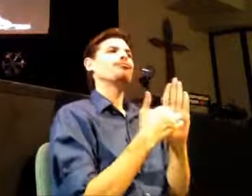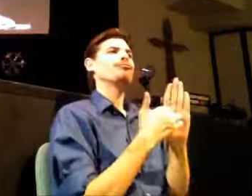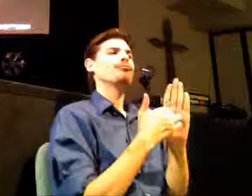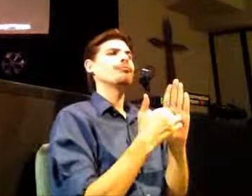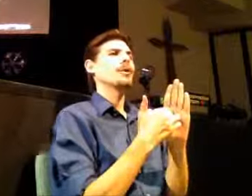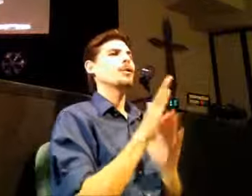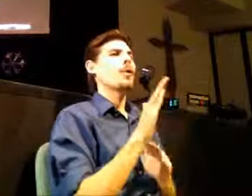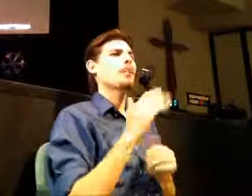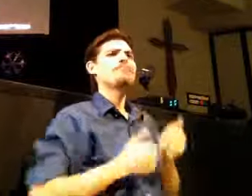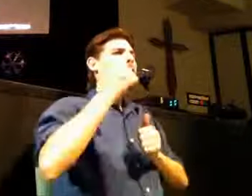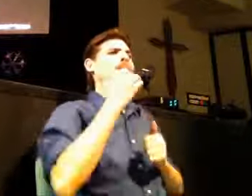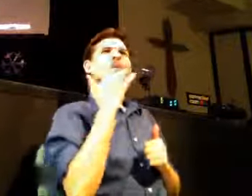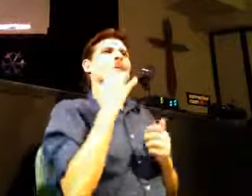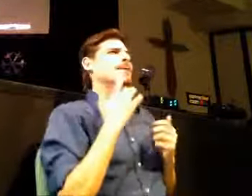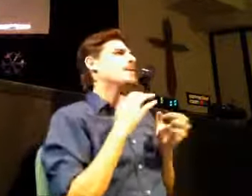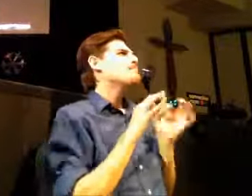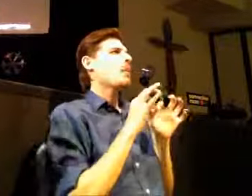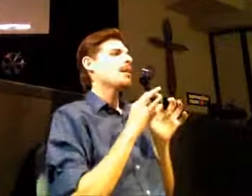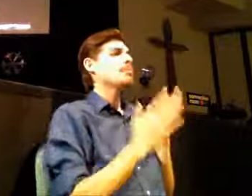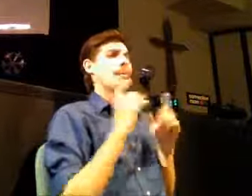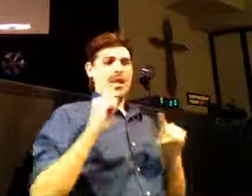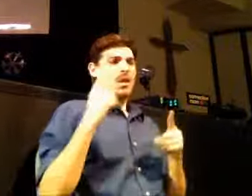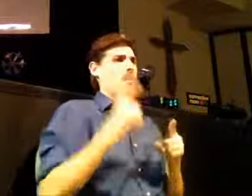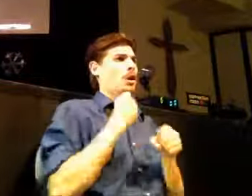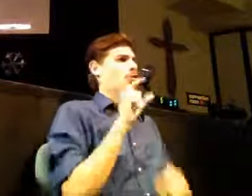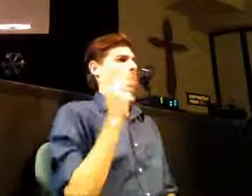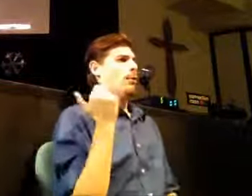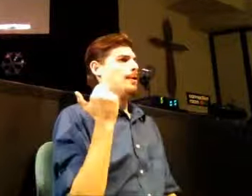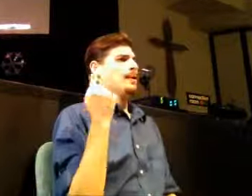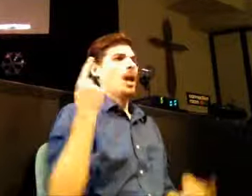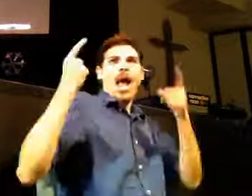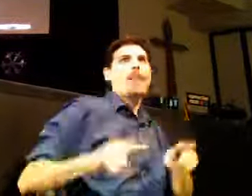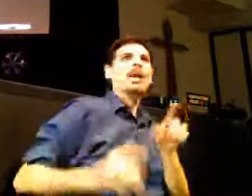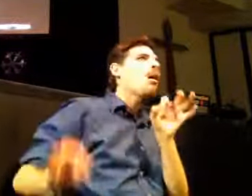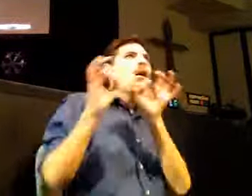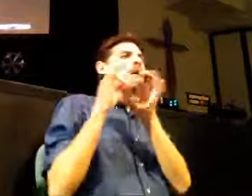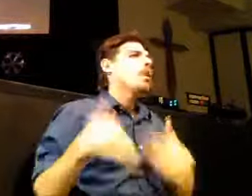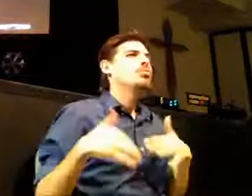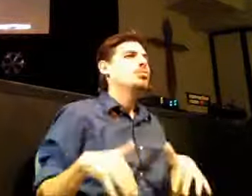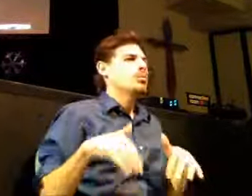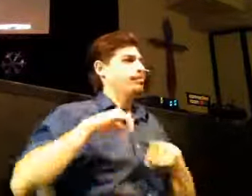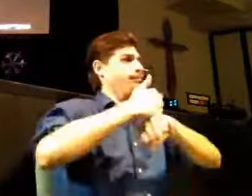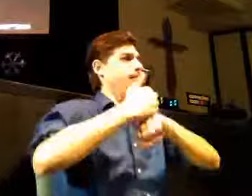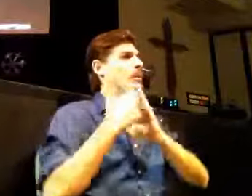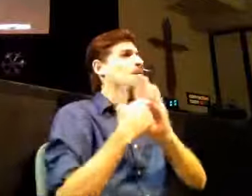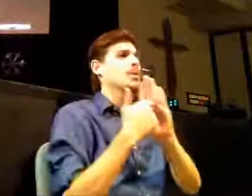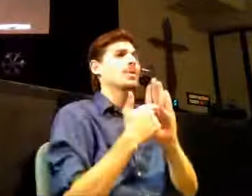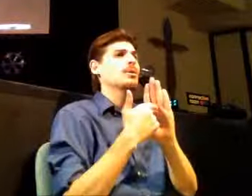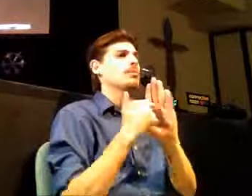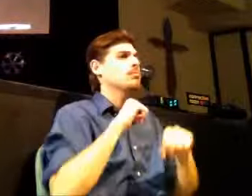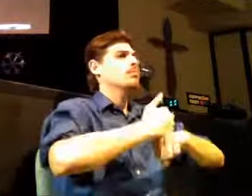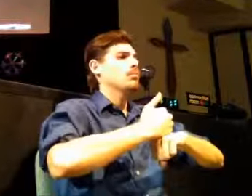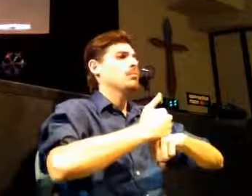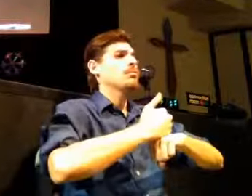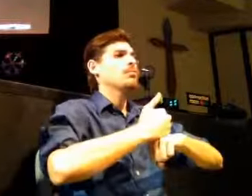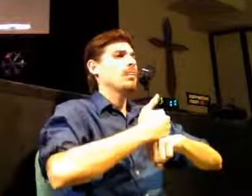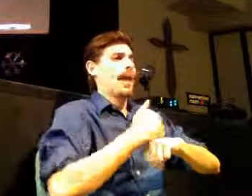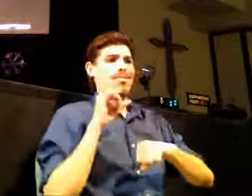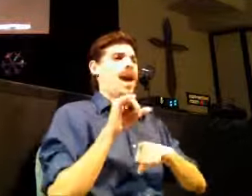Maybe something happened this past year and you said that was a significant moment of what God did in my life. Do something symbolic so that you don't forget what is most important and carry that into